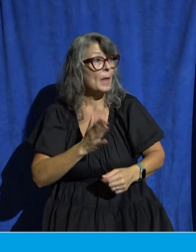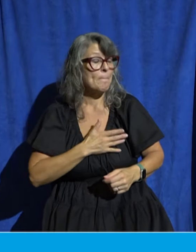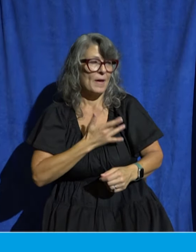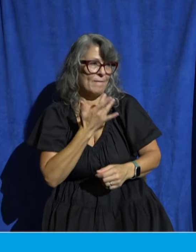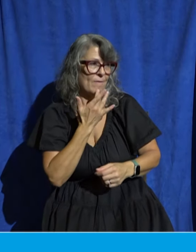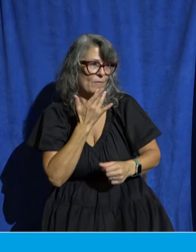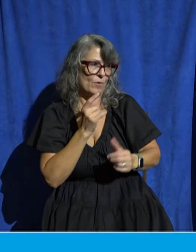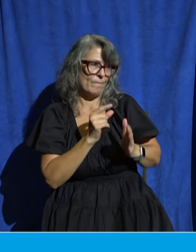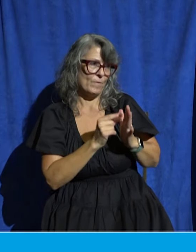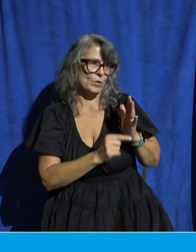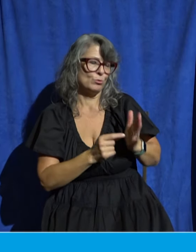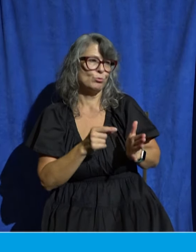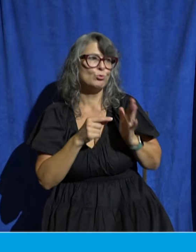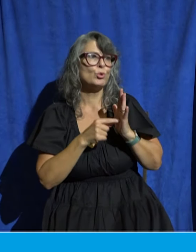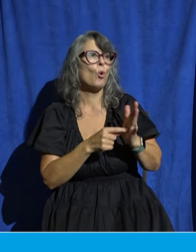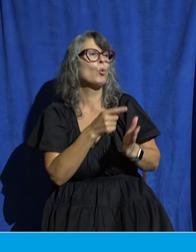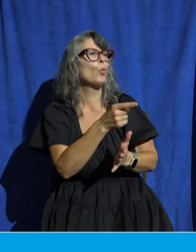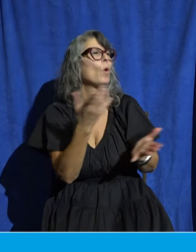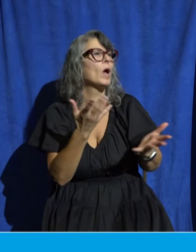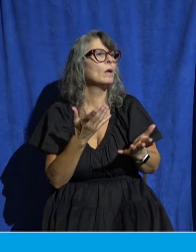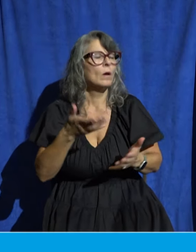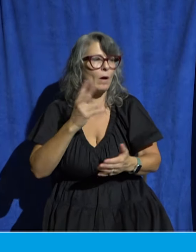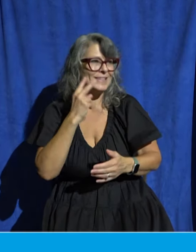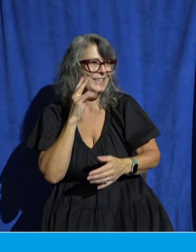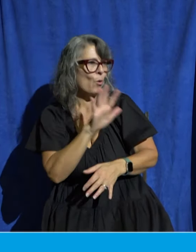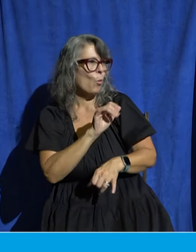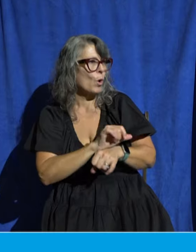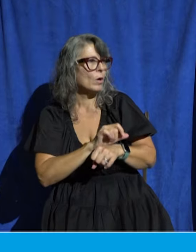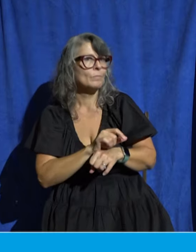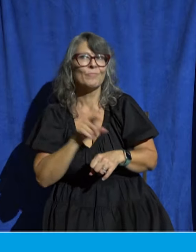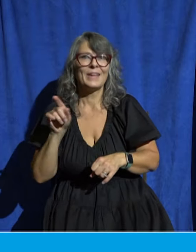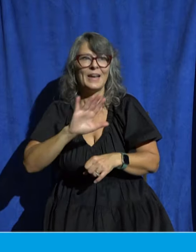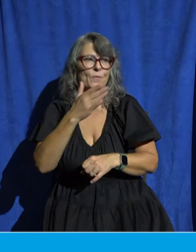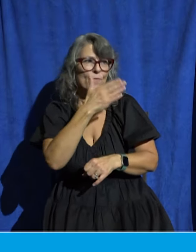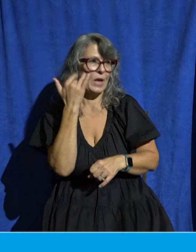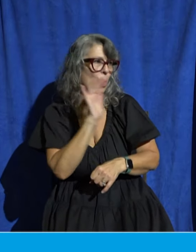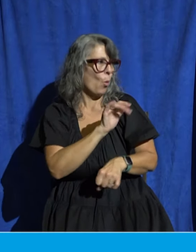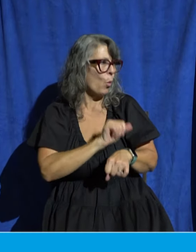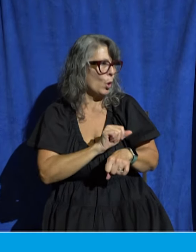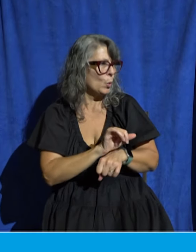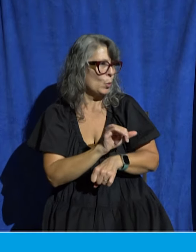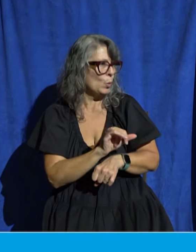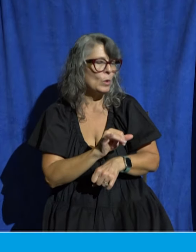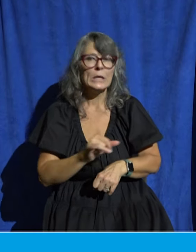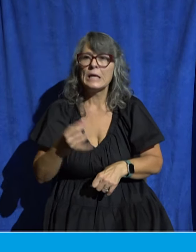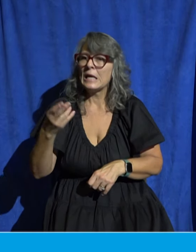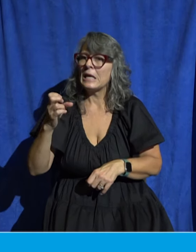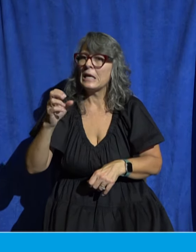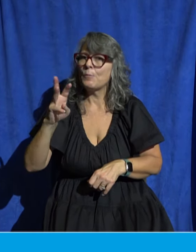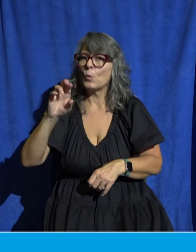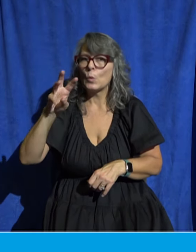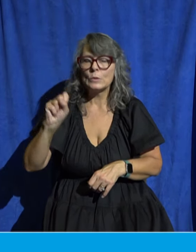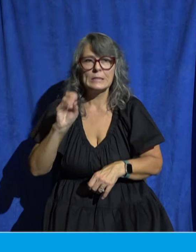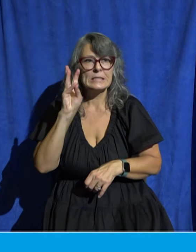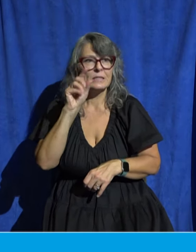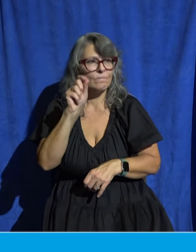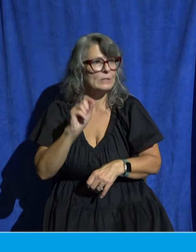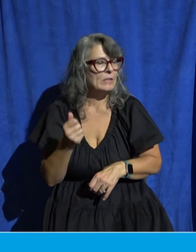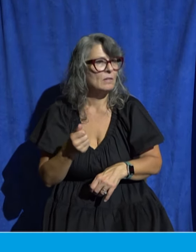not only does God see your work but he doesn't forget it Hebrews 6 10 for God is not unjust he will not forget your work and the